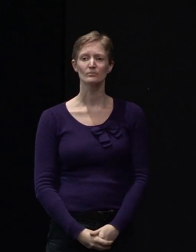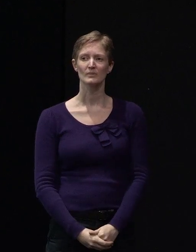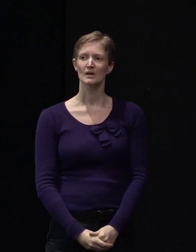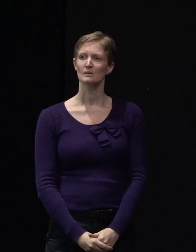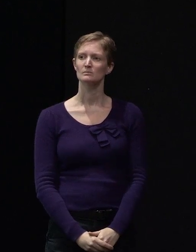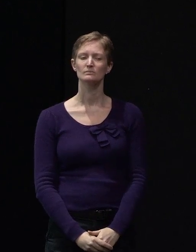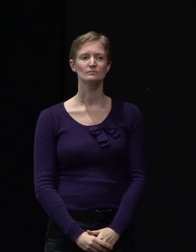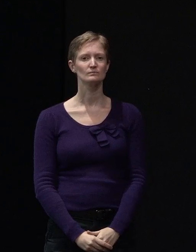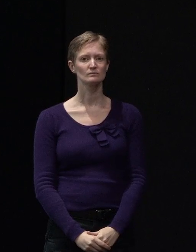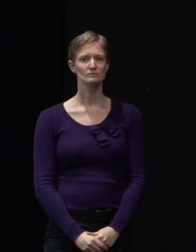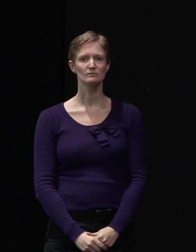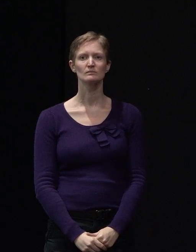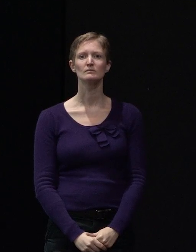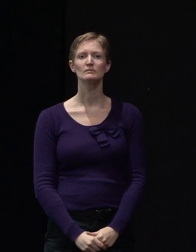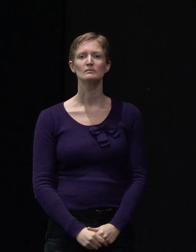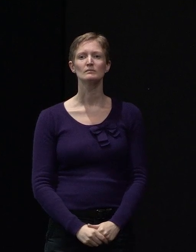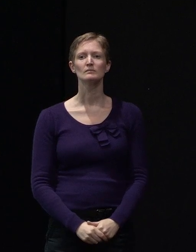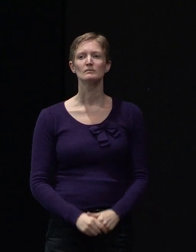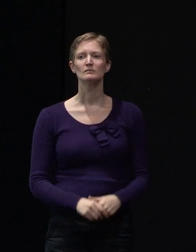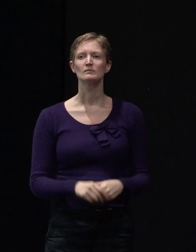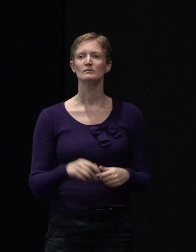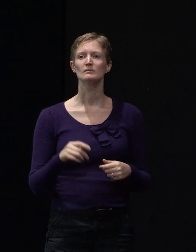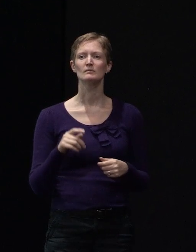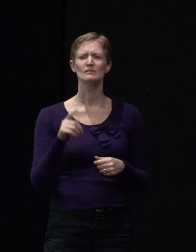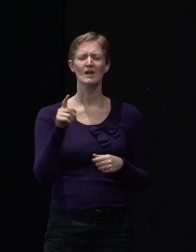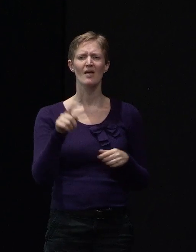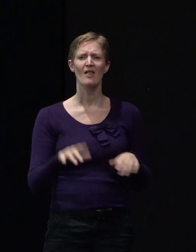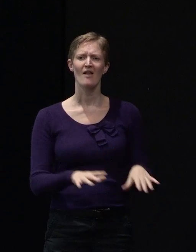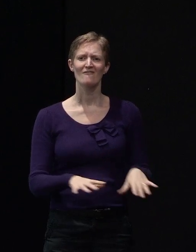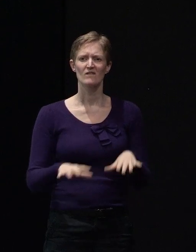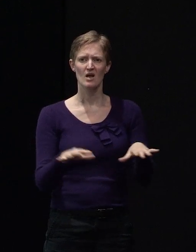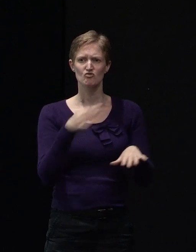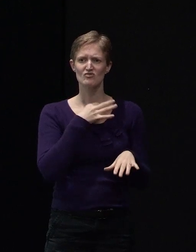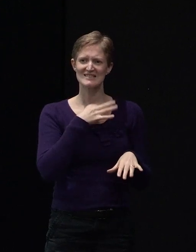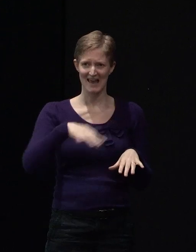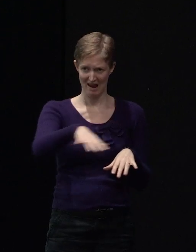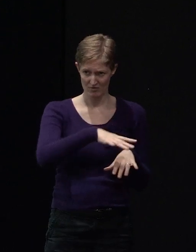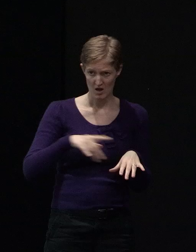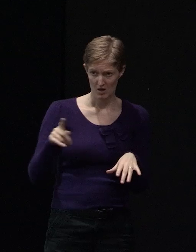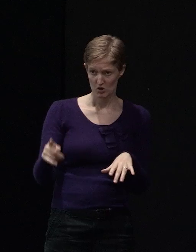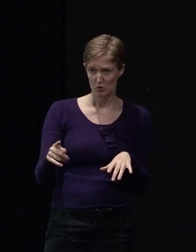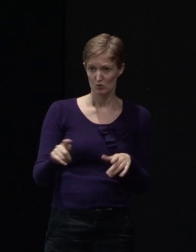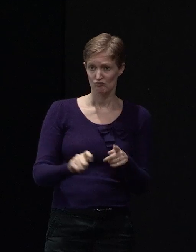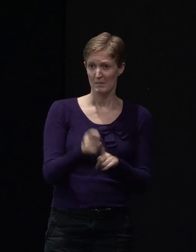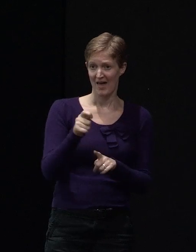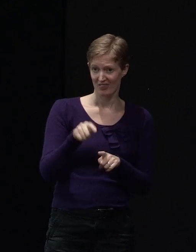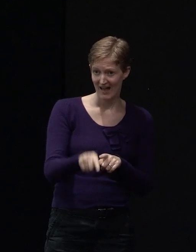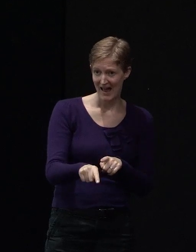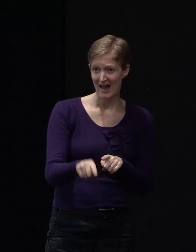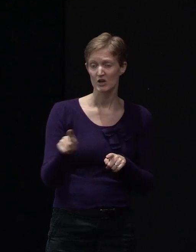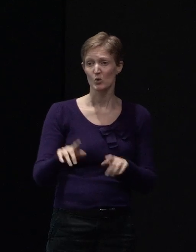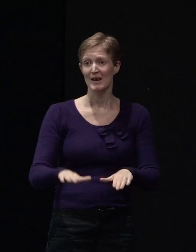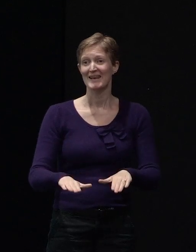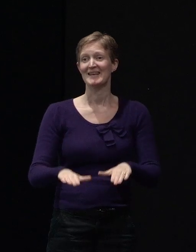Are you doing any repairs in the flood management area, and if so, are you lifting the houses to now meet the new code, or are